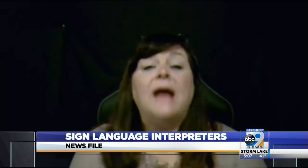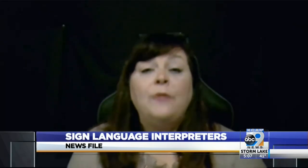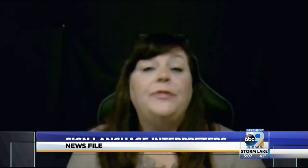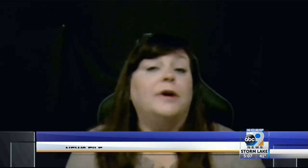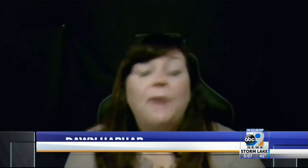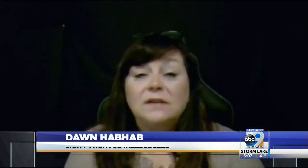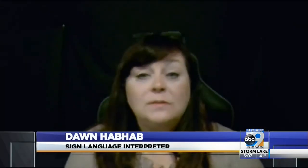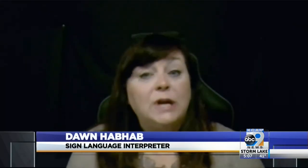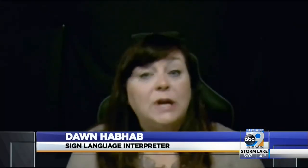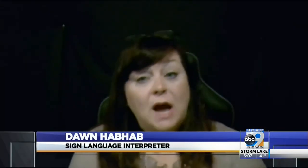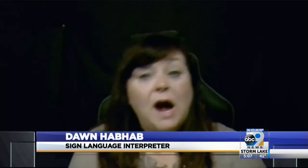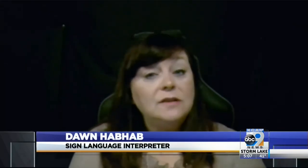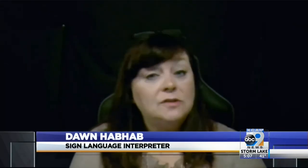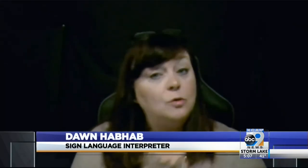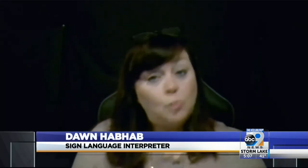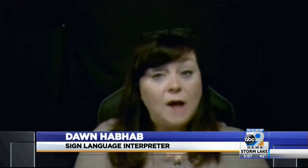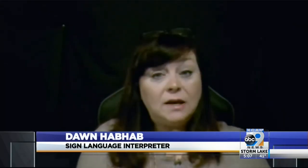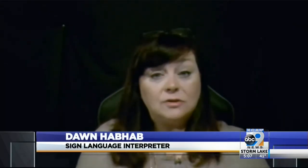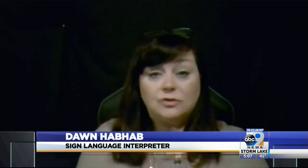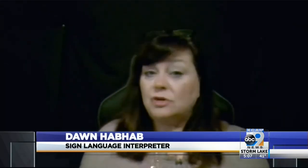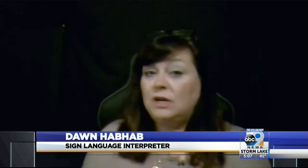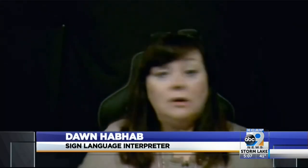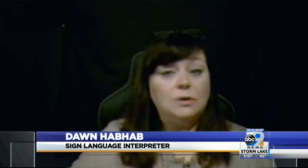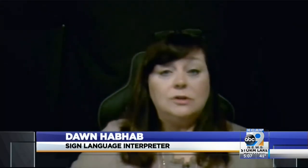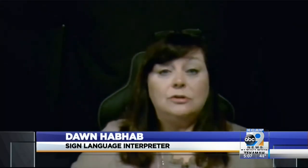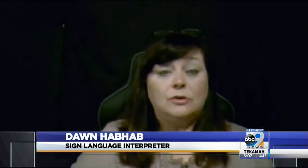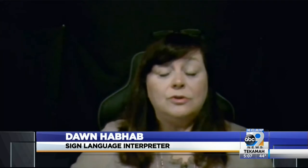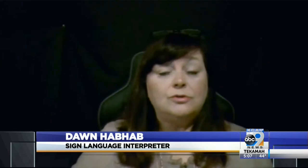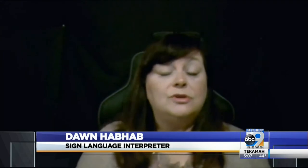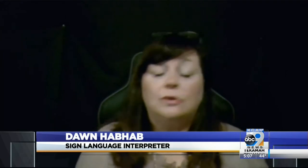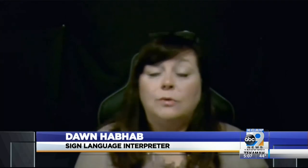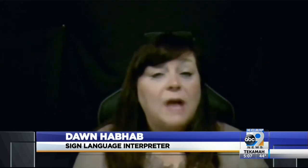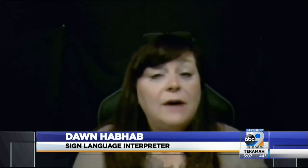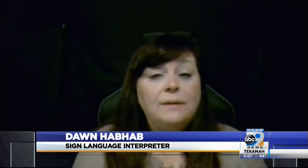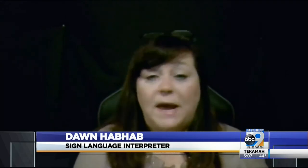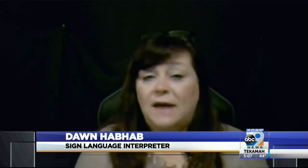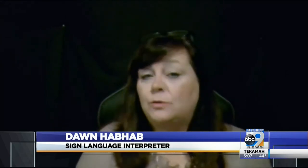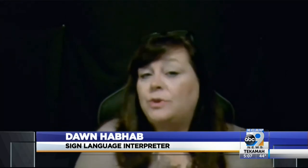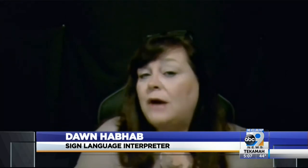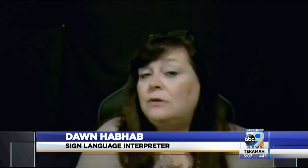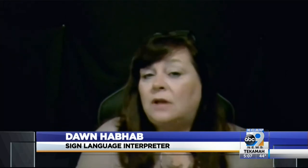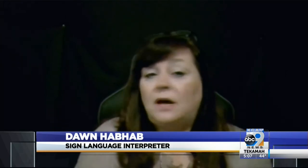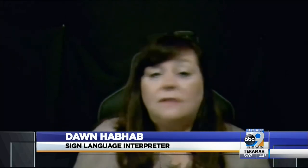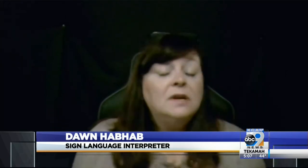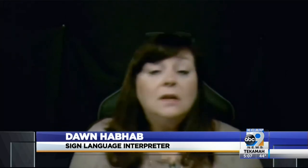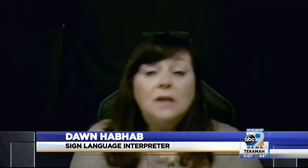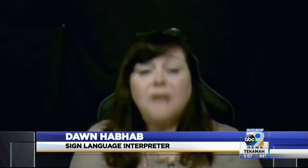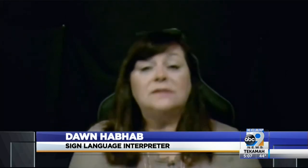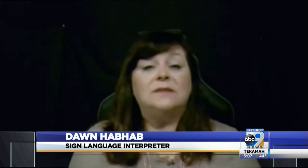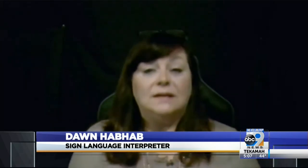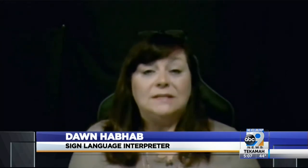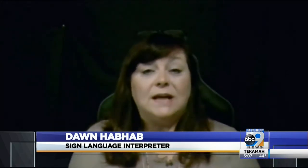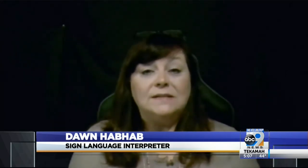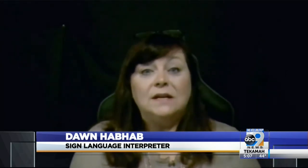out there possibly in a hot zone walking the street going to the grocery store without a mask without gloves not sanitizing